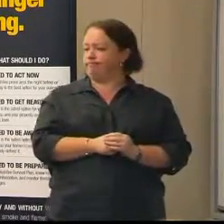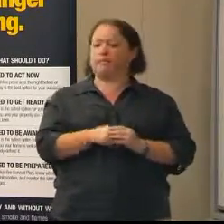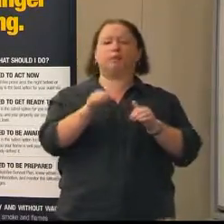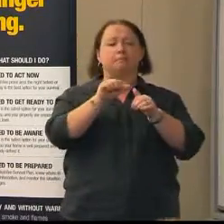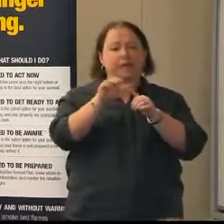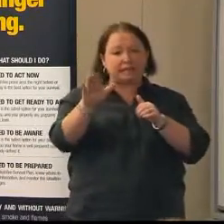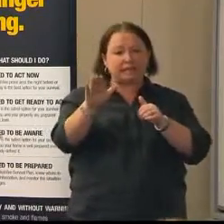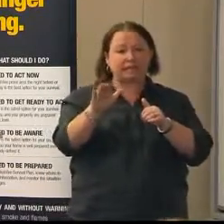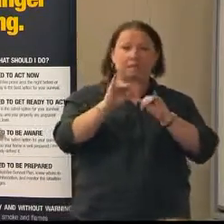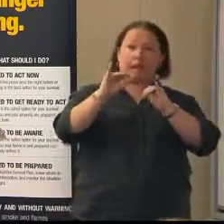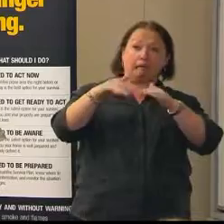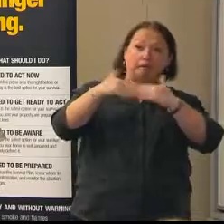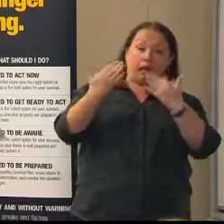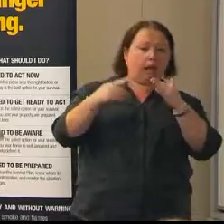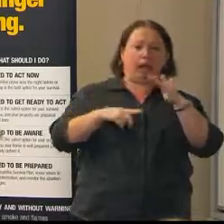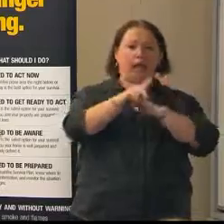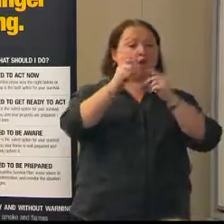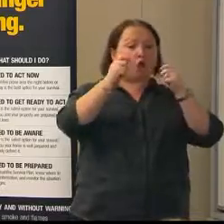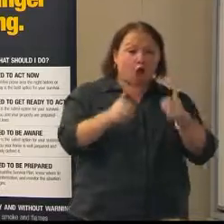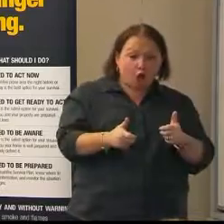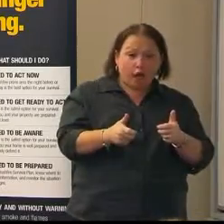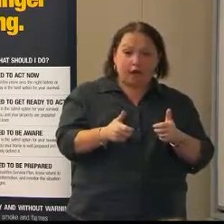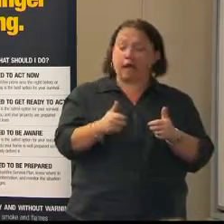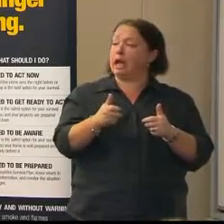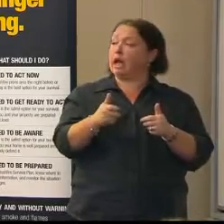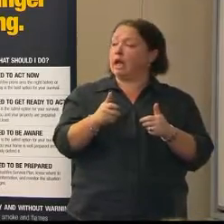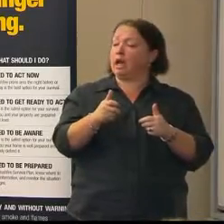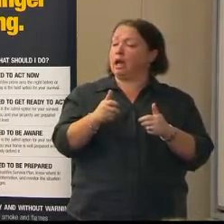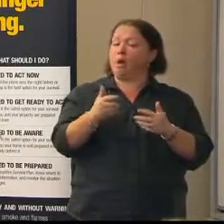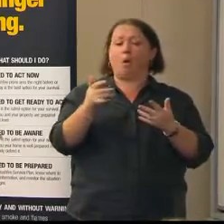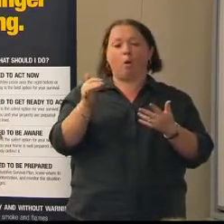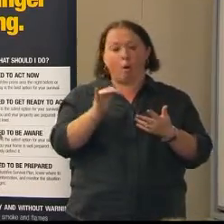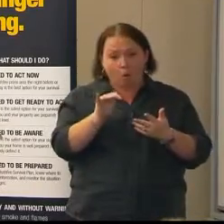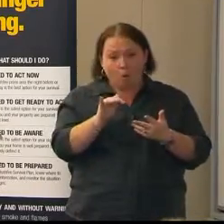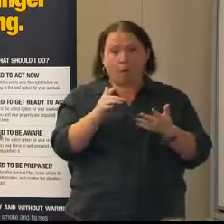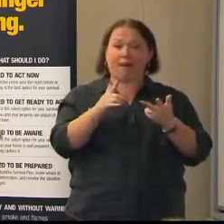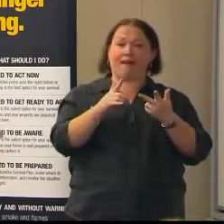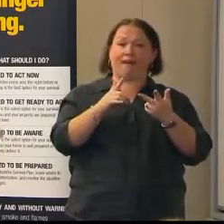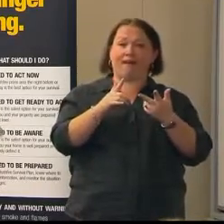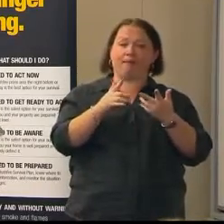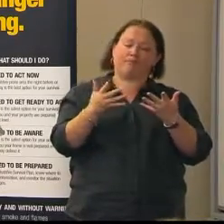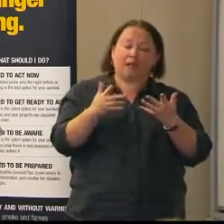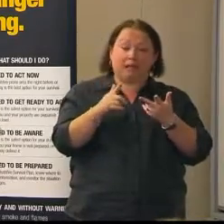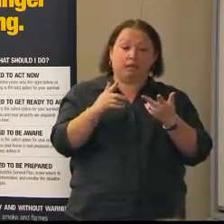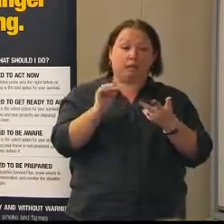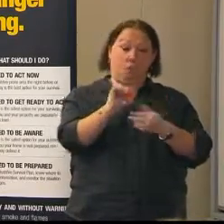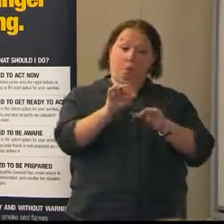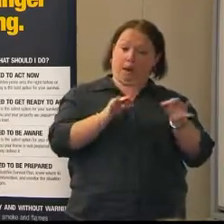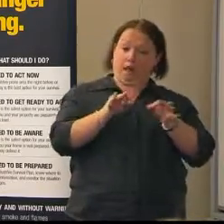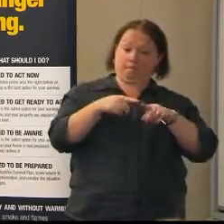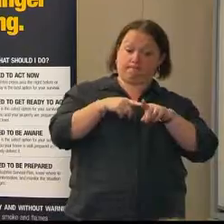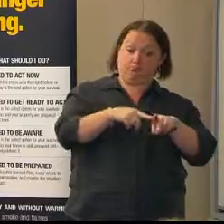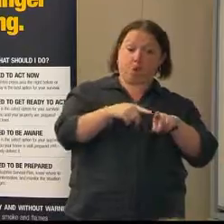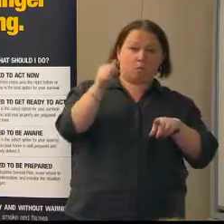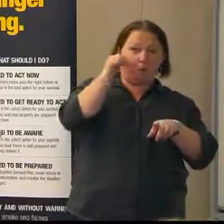early on a bad day or leave early as soon as, if that's your plan, as soon as